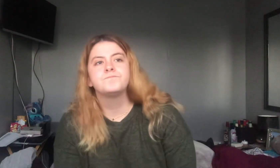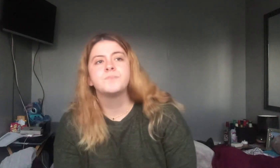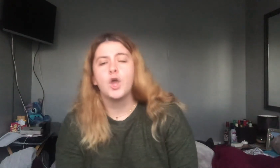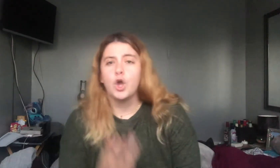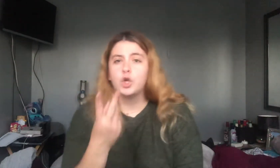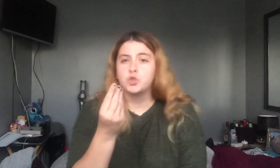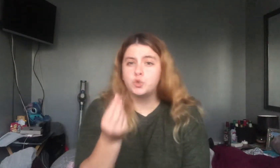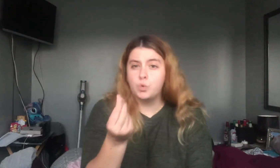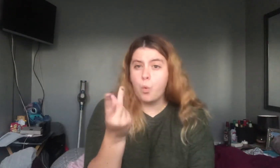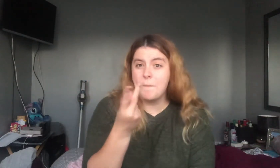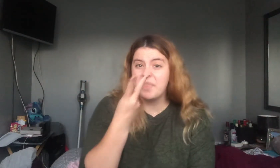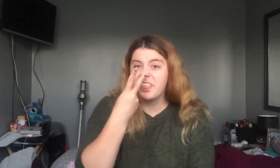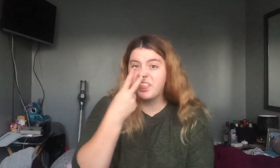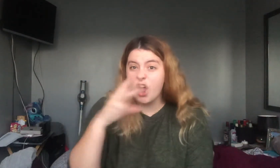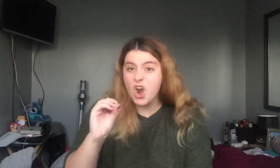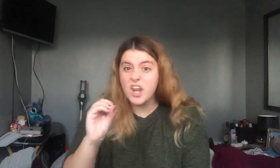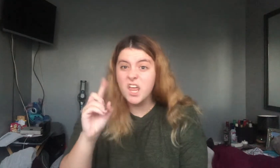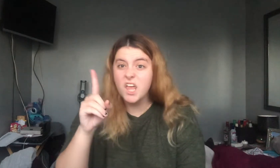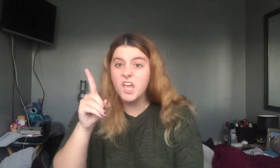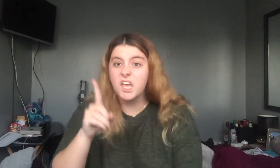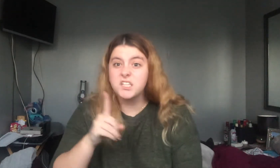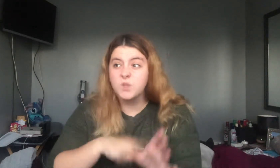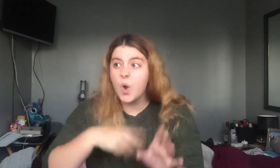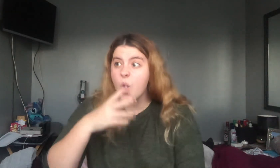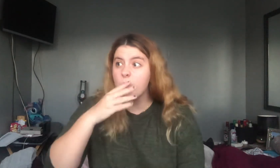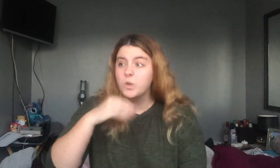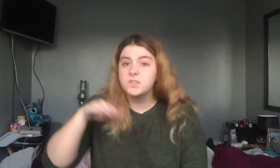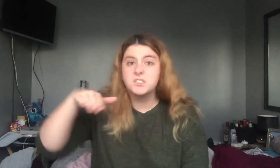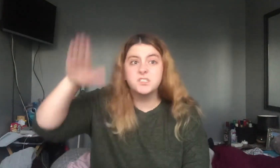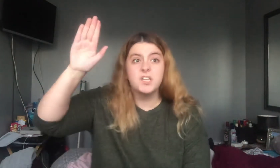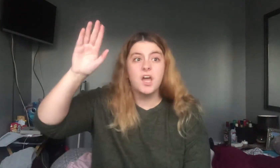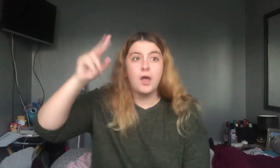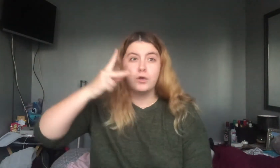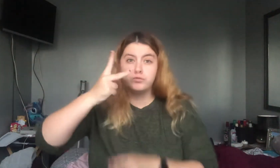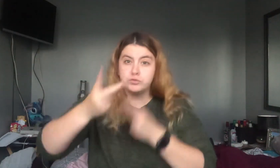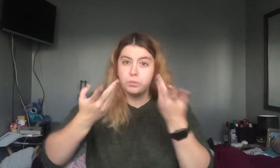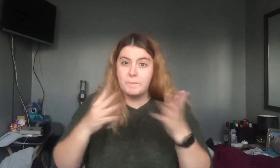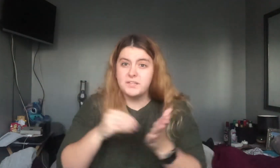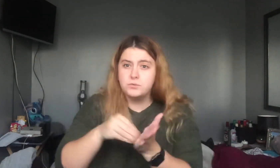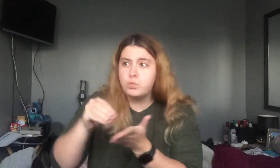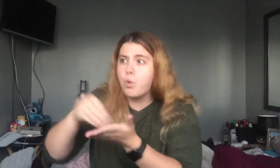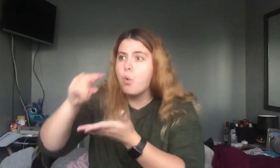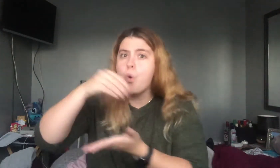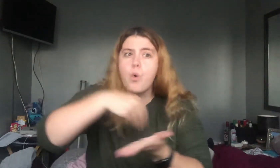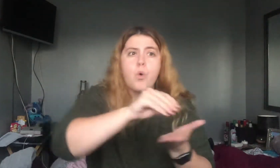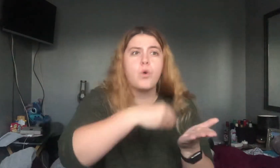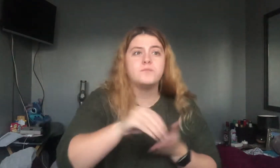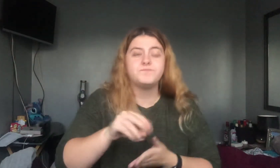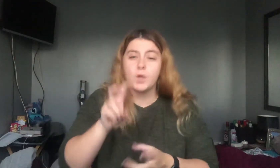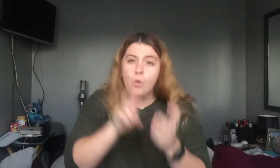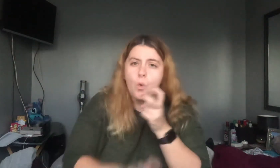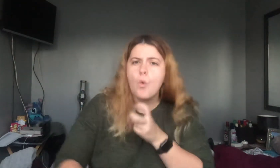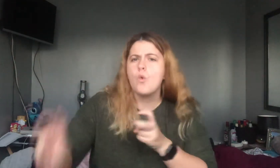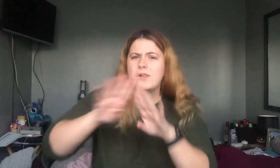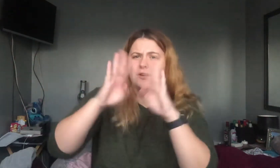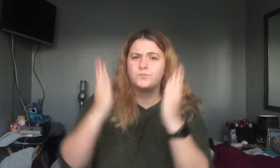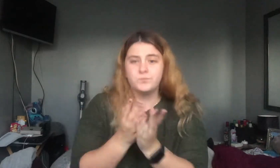Soon we'll be 30 years old. Our songs have been sold. We've traveled around the world and we're still